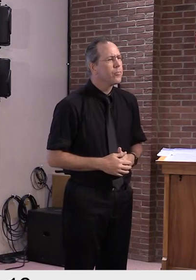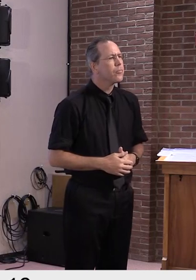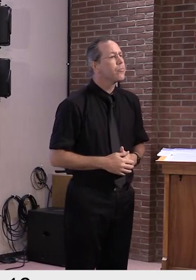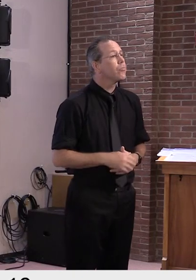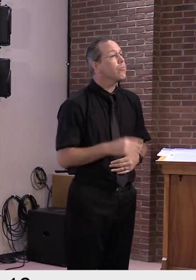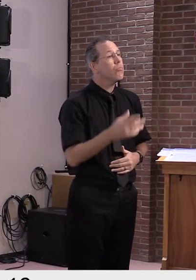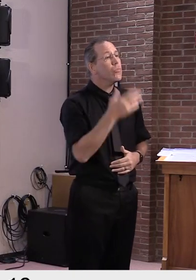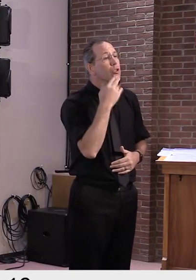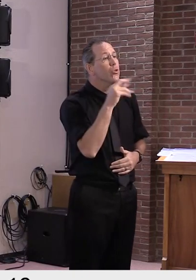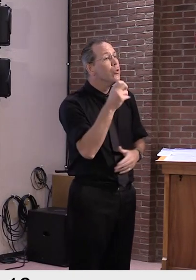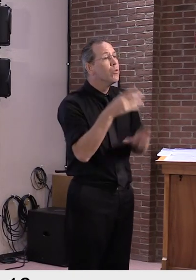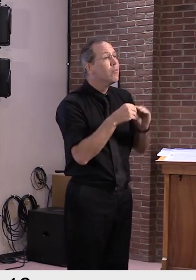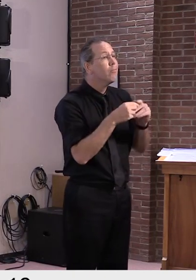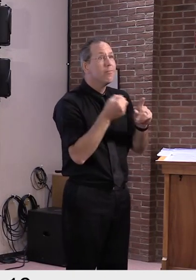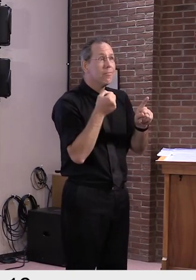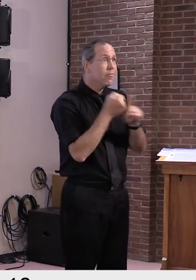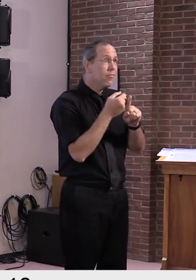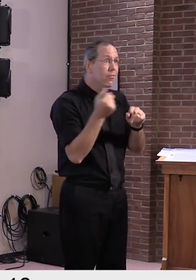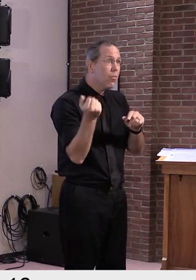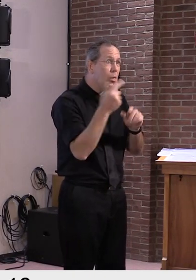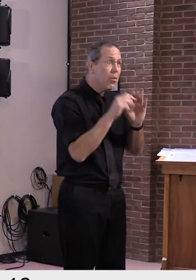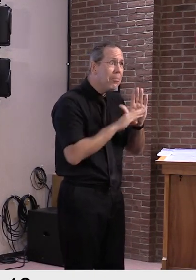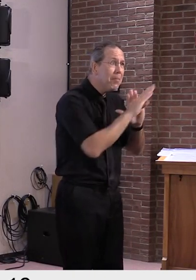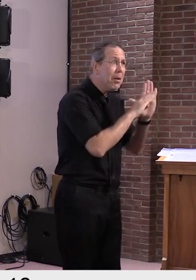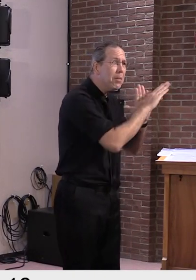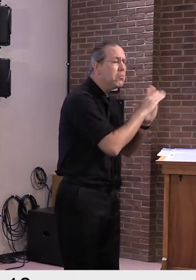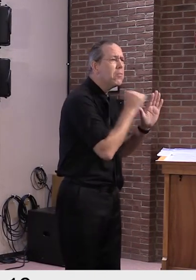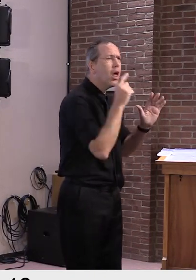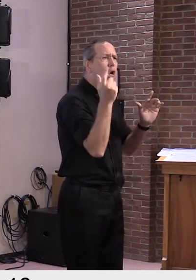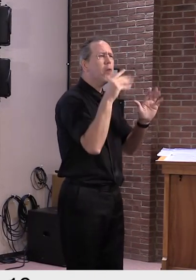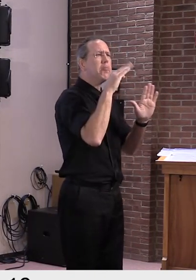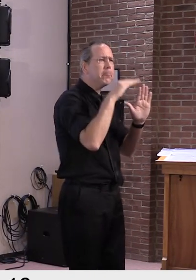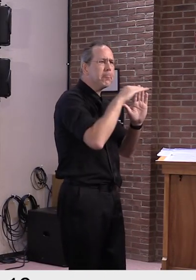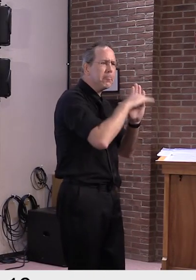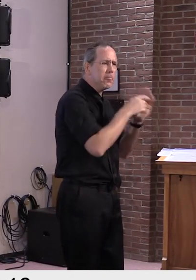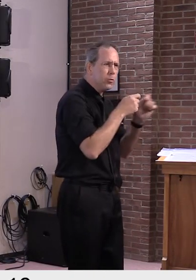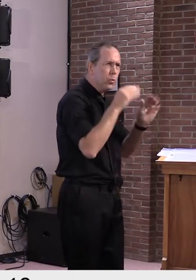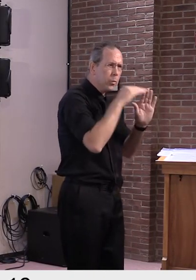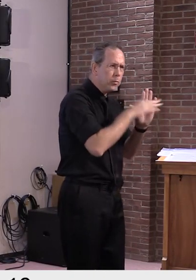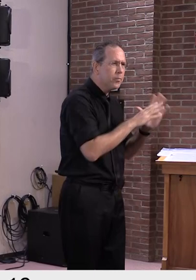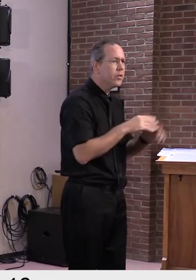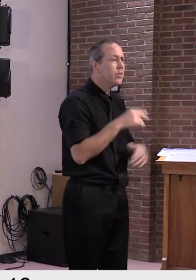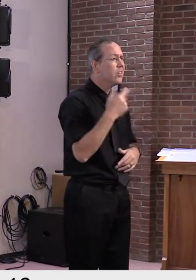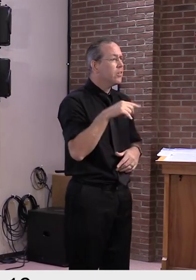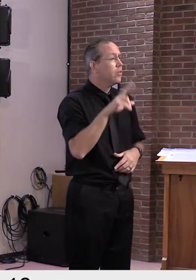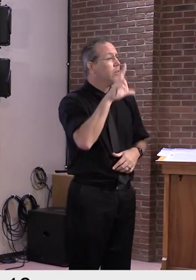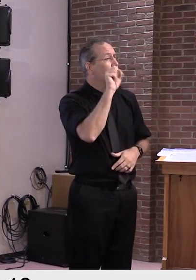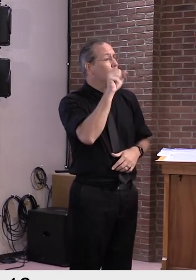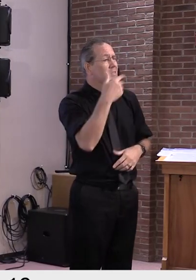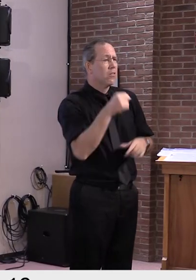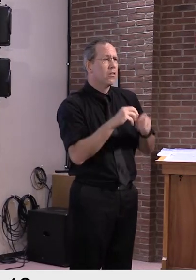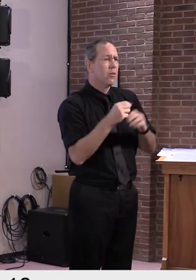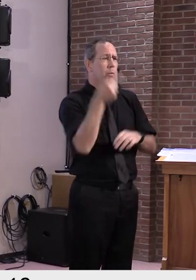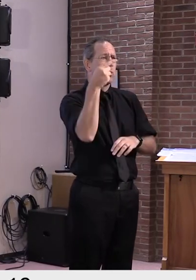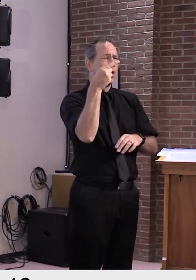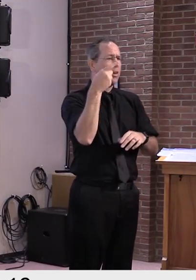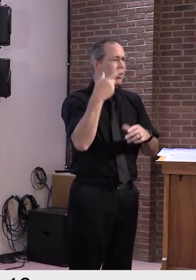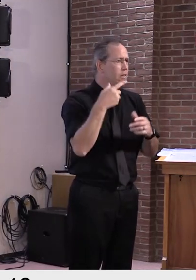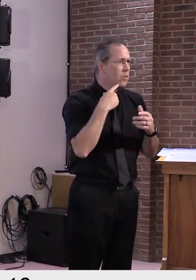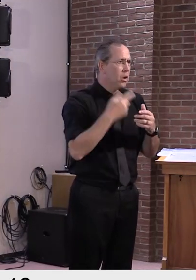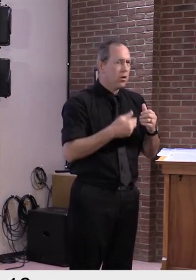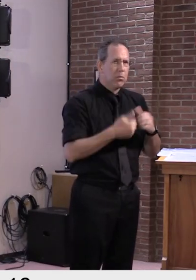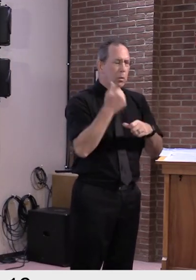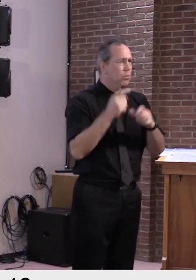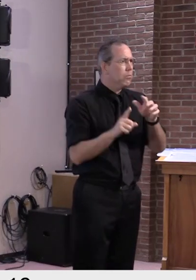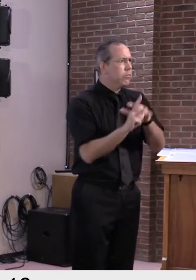at the moment, but as we've said many times in the past, the United States is still reporting an extremely high number of daily cases,